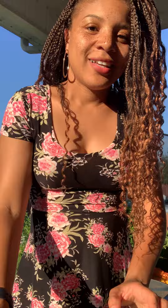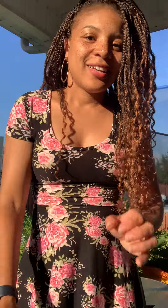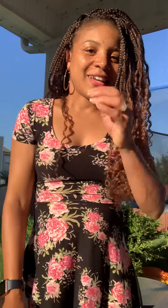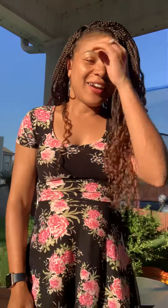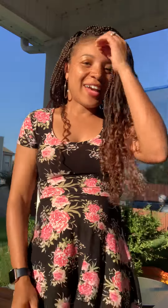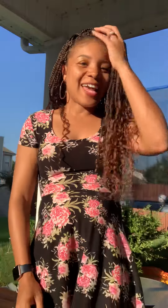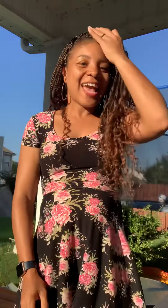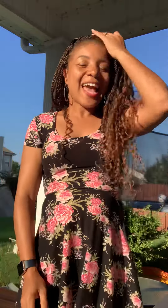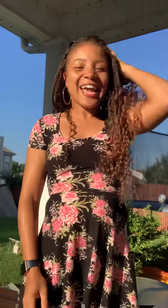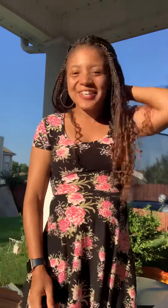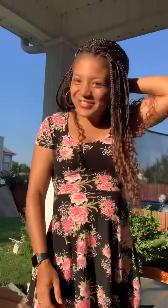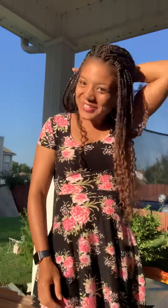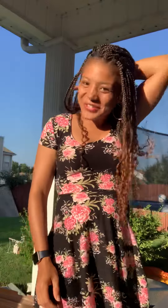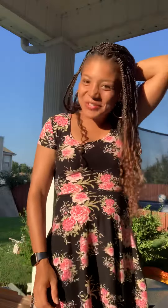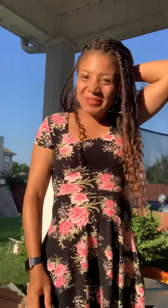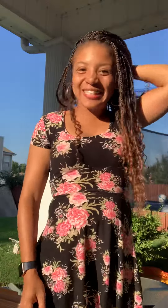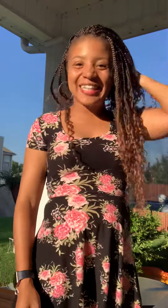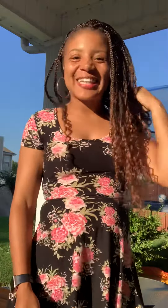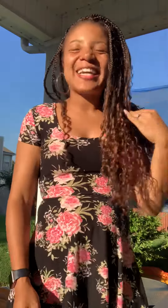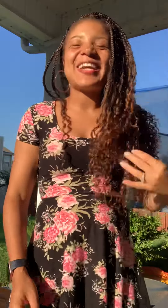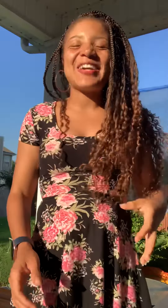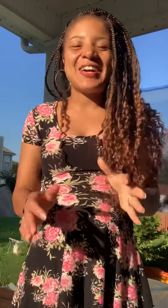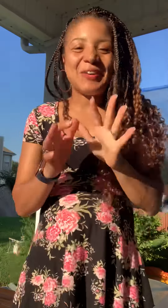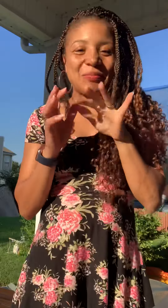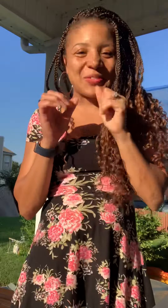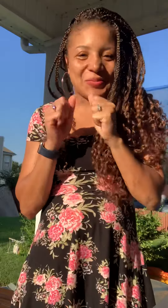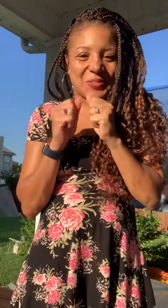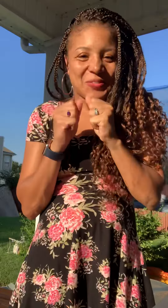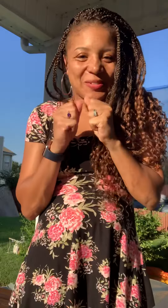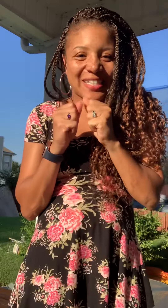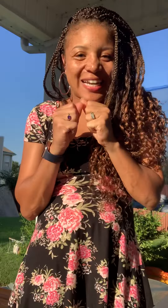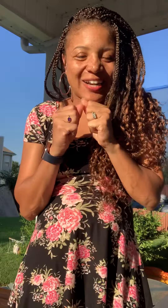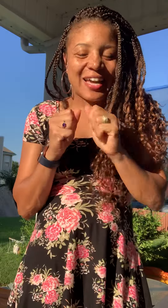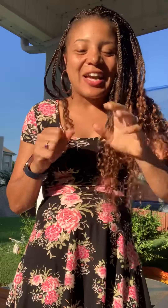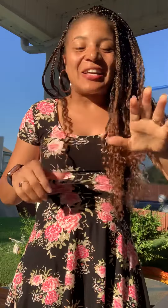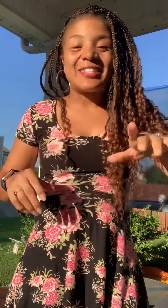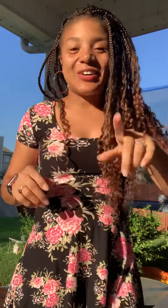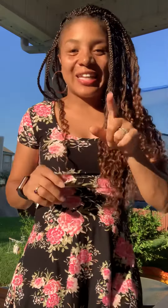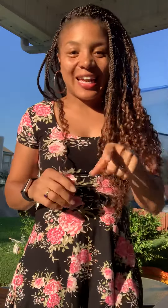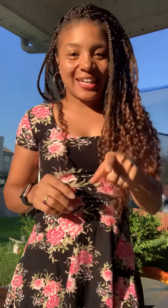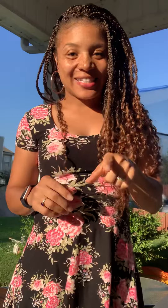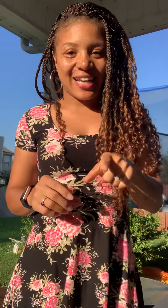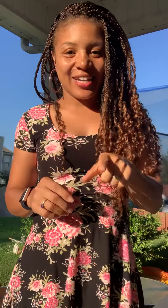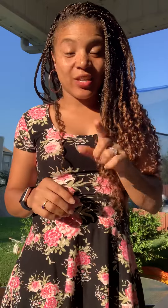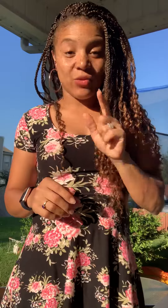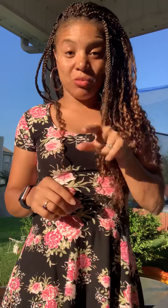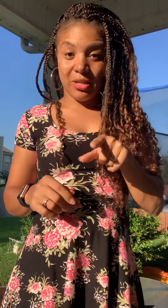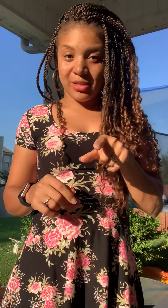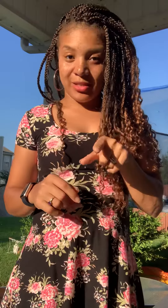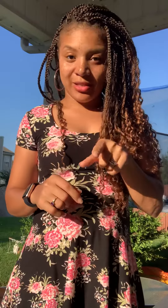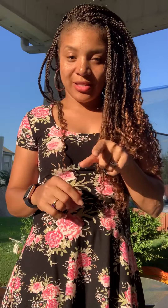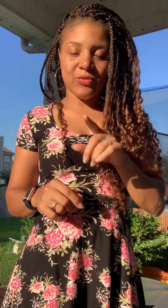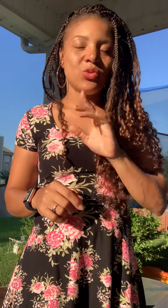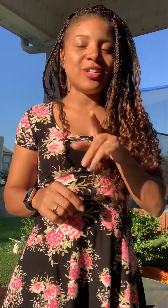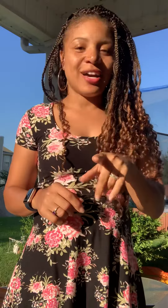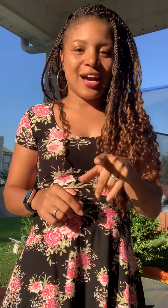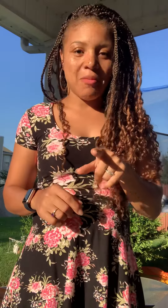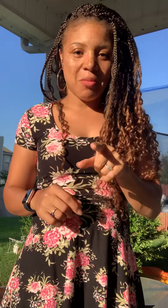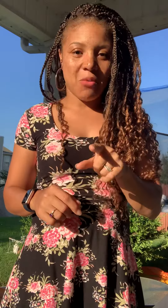all right hey YouTube Lydia here I'm super super excited okay so last night if you missed it if you did not hop on my